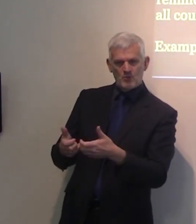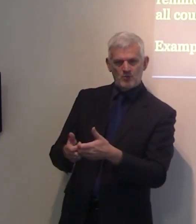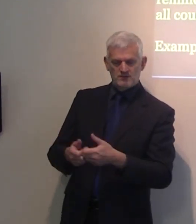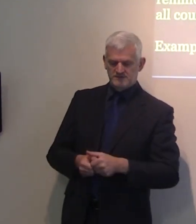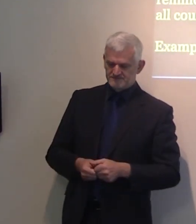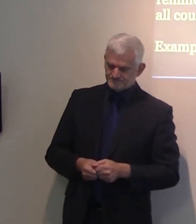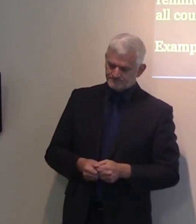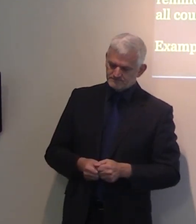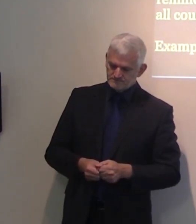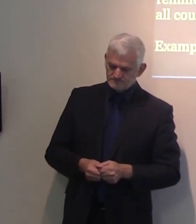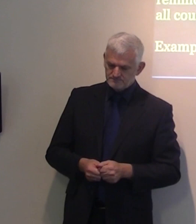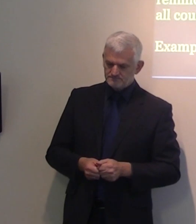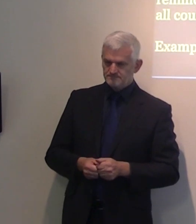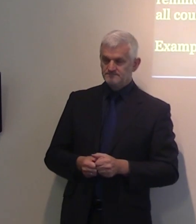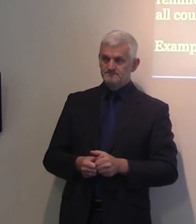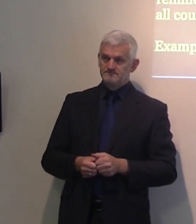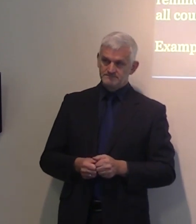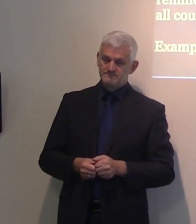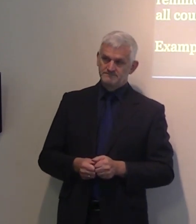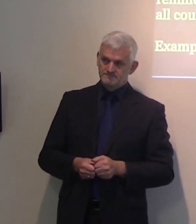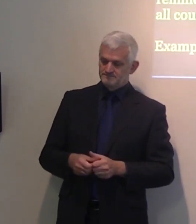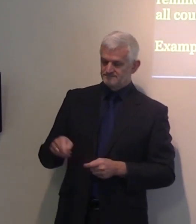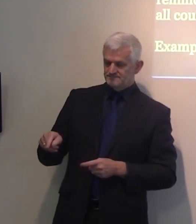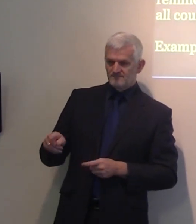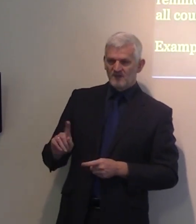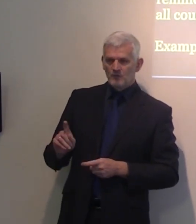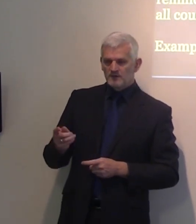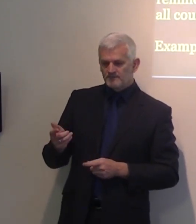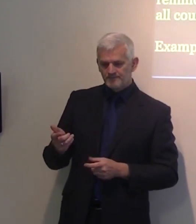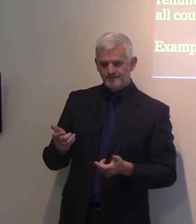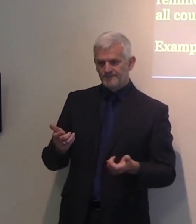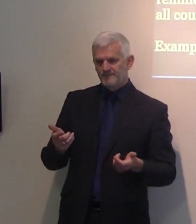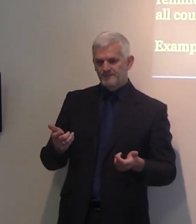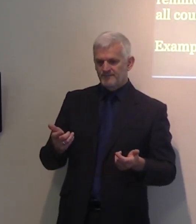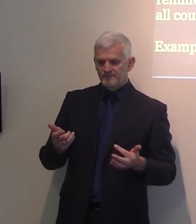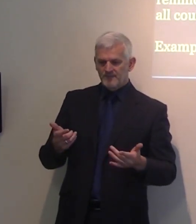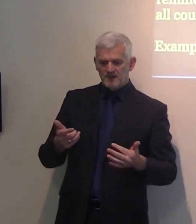Oh, salt is for savoring and flavoring.